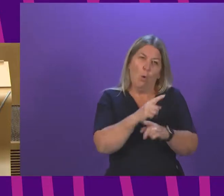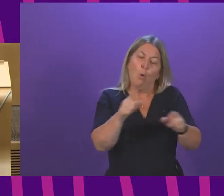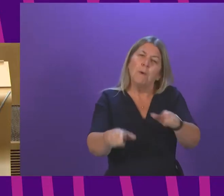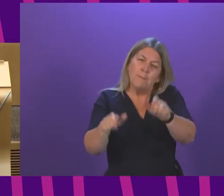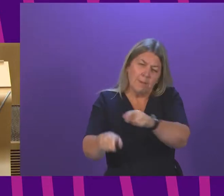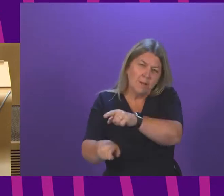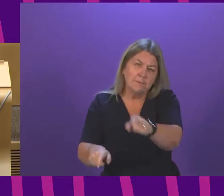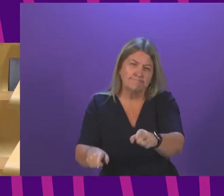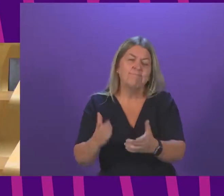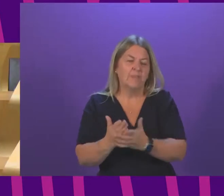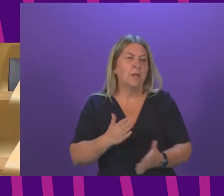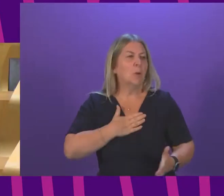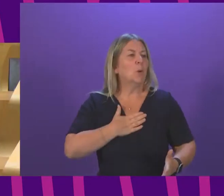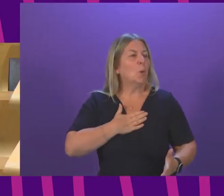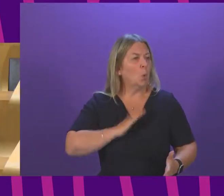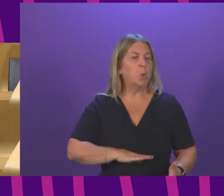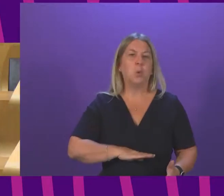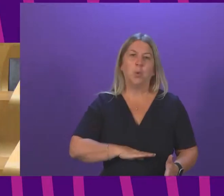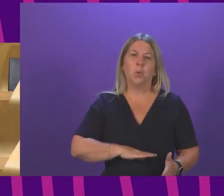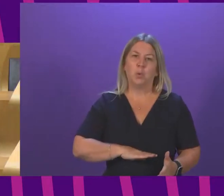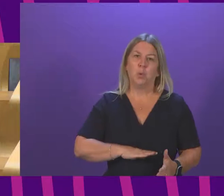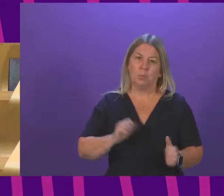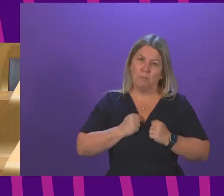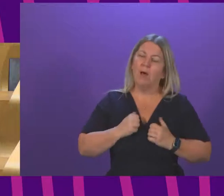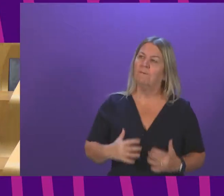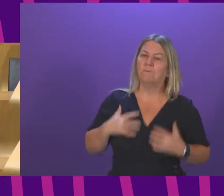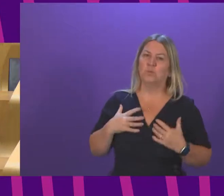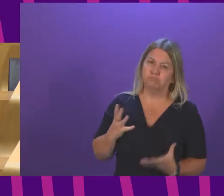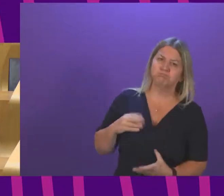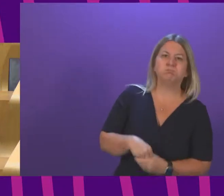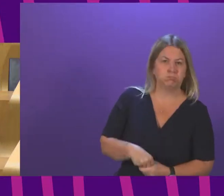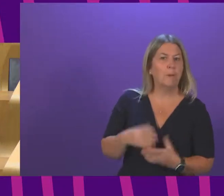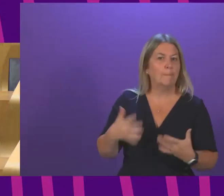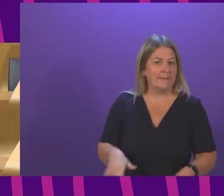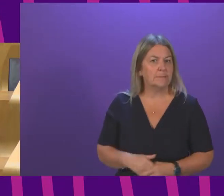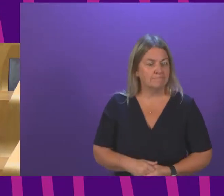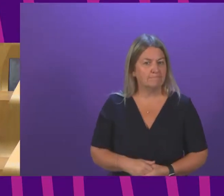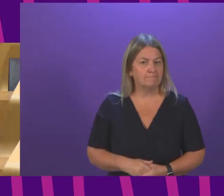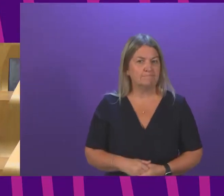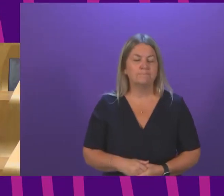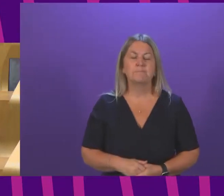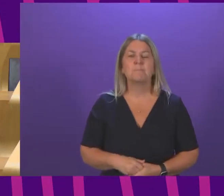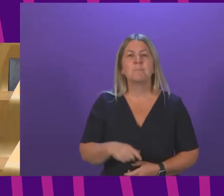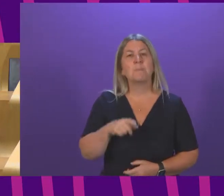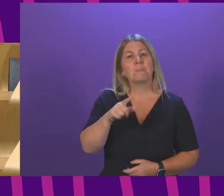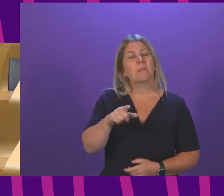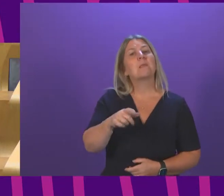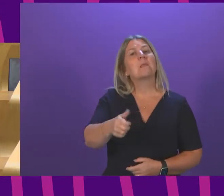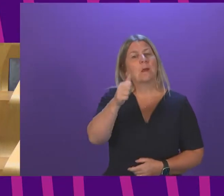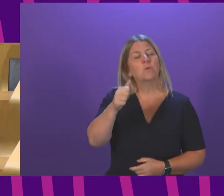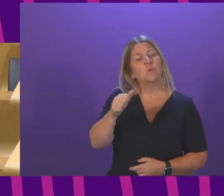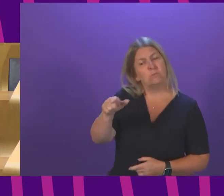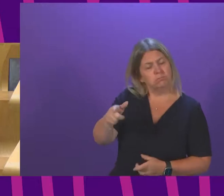voice is now being heard. Now, Mr Whittle fairly, I think, raised the issues of the difficulties that individuals